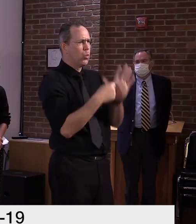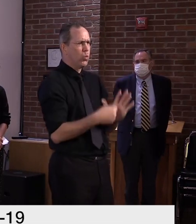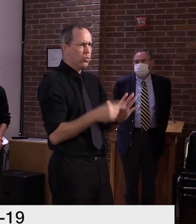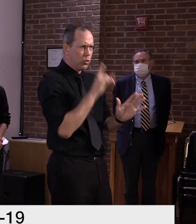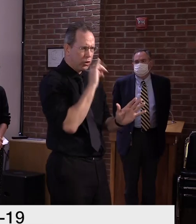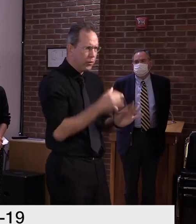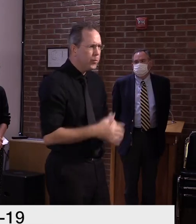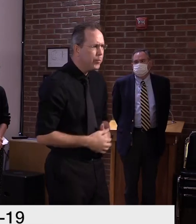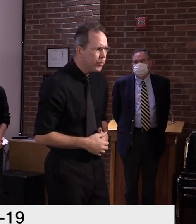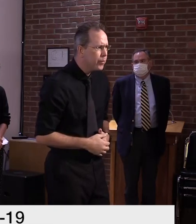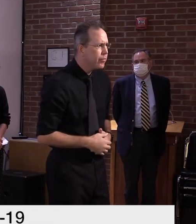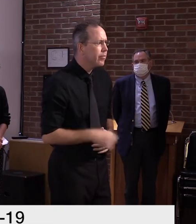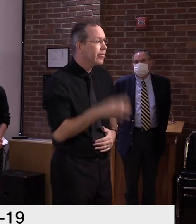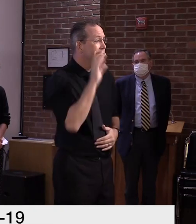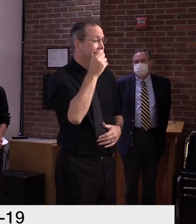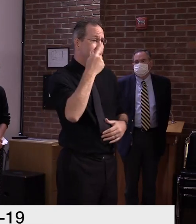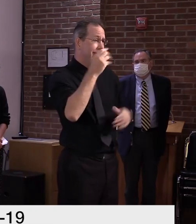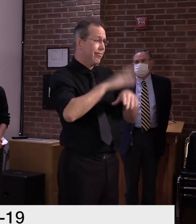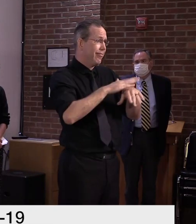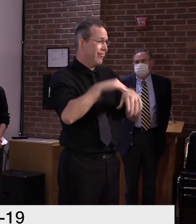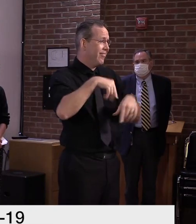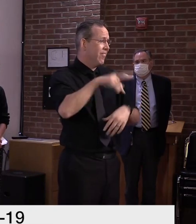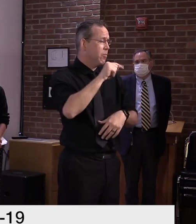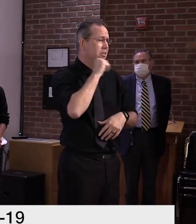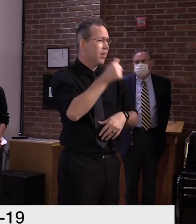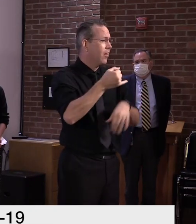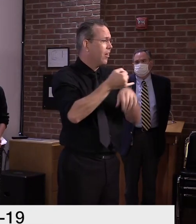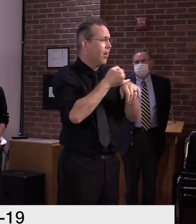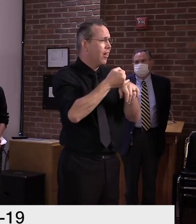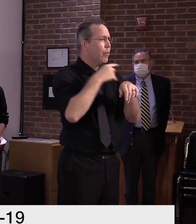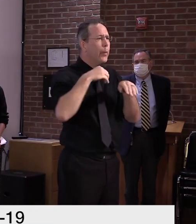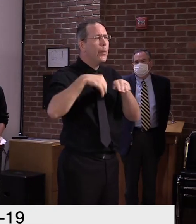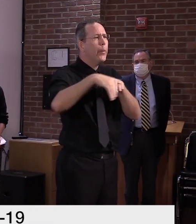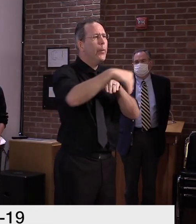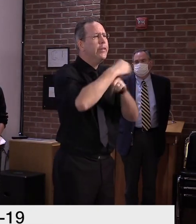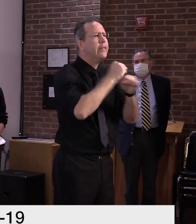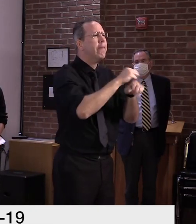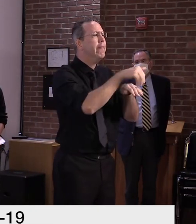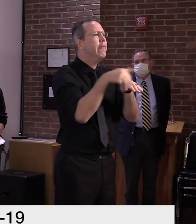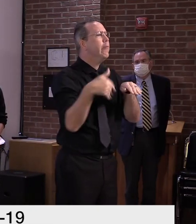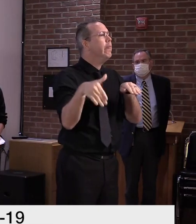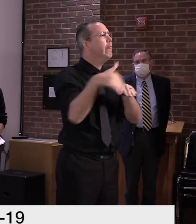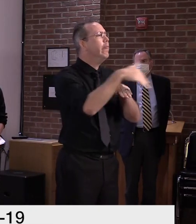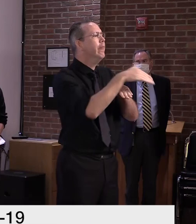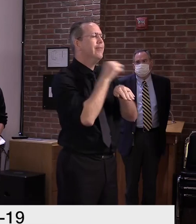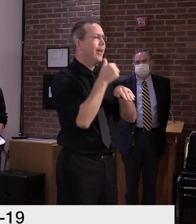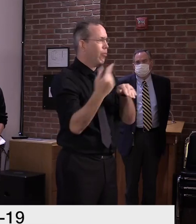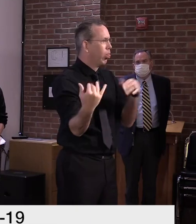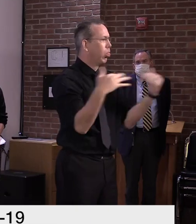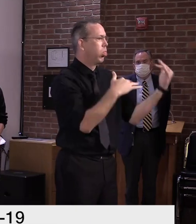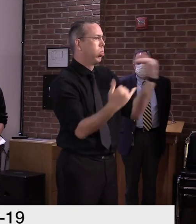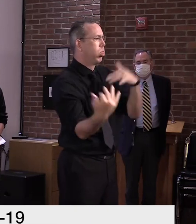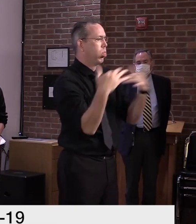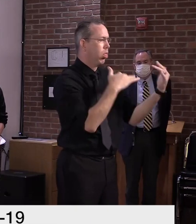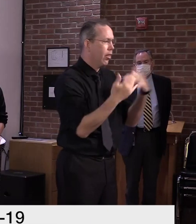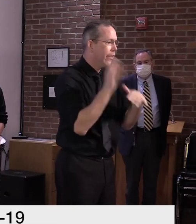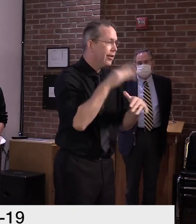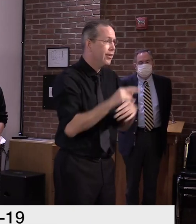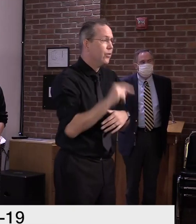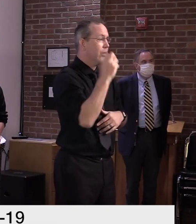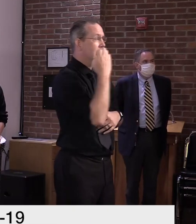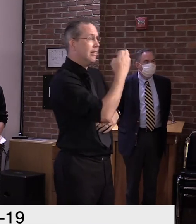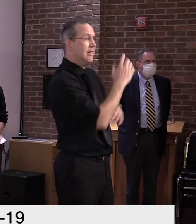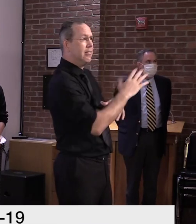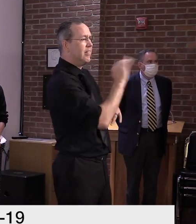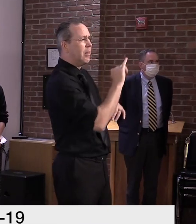is not an island and neither is the Northeast. There is always a risk that what is happening in other parts of the country could have a direct impact